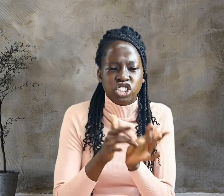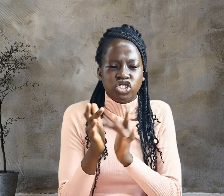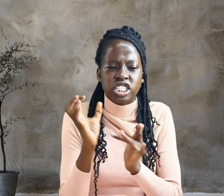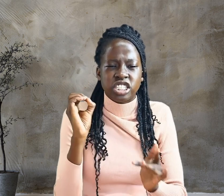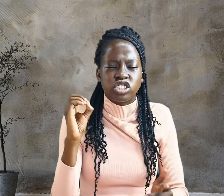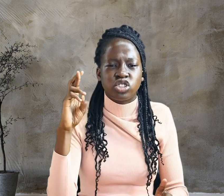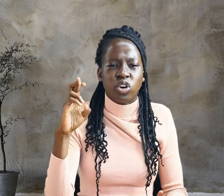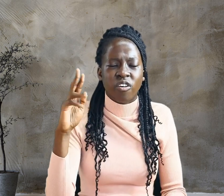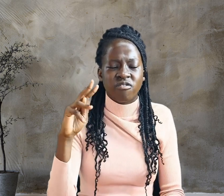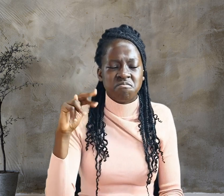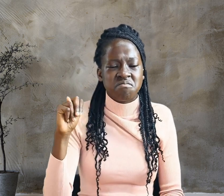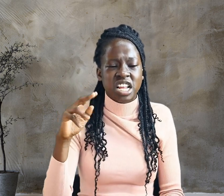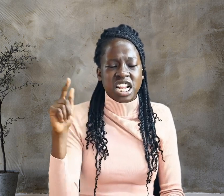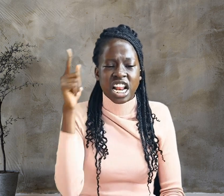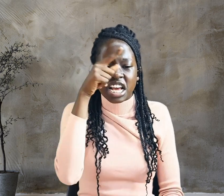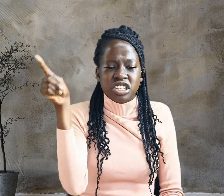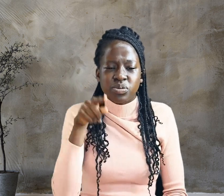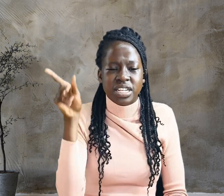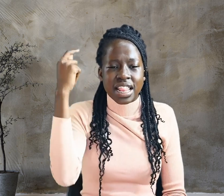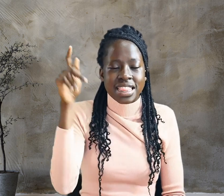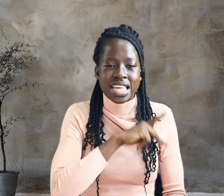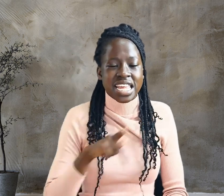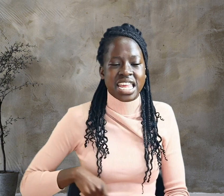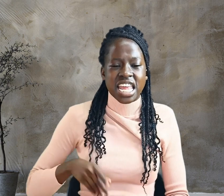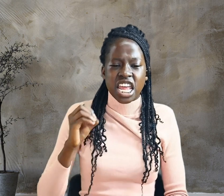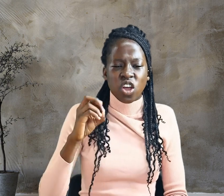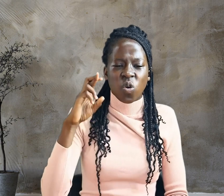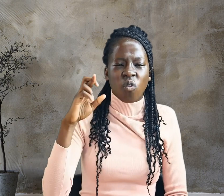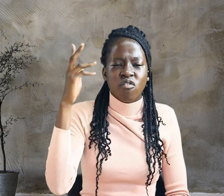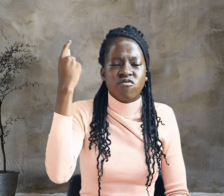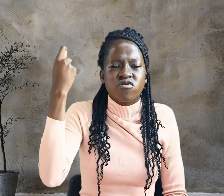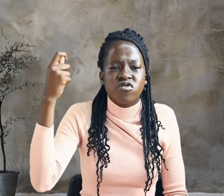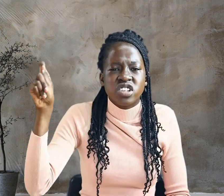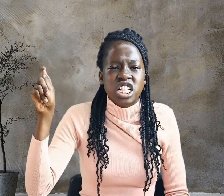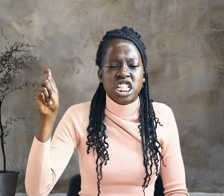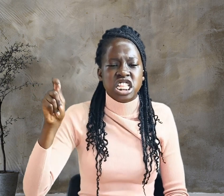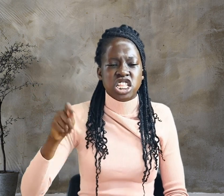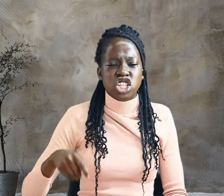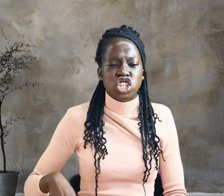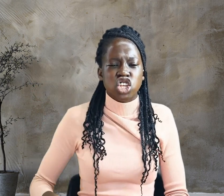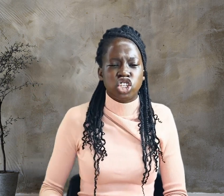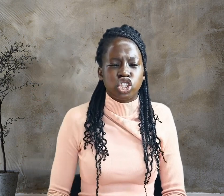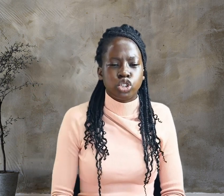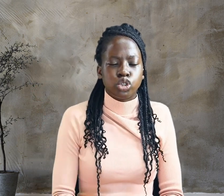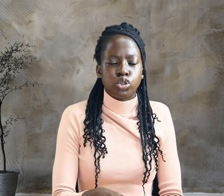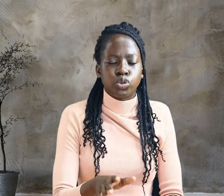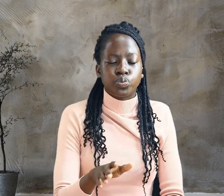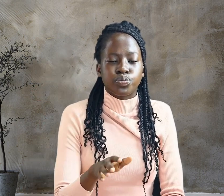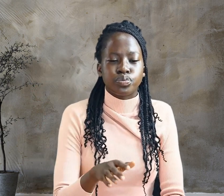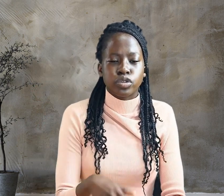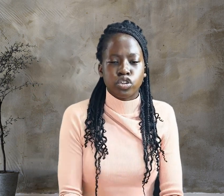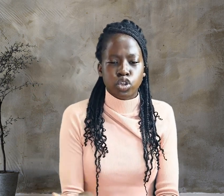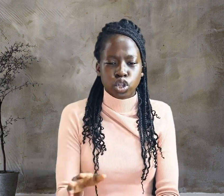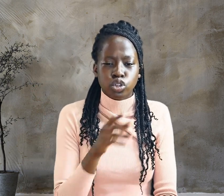Jews. Many of the Jews read the sign for the place where Jesus was crucified